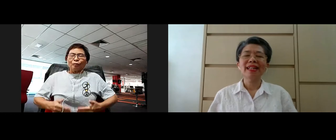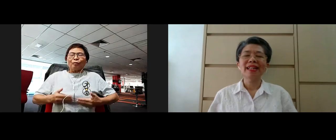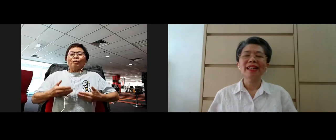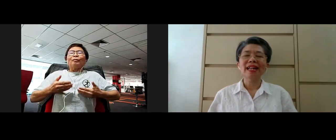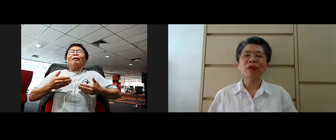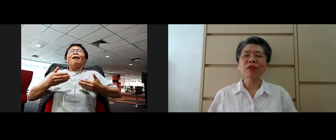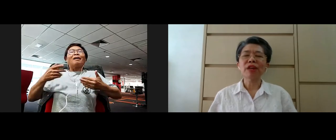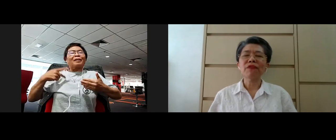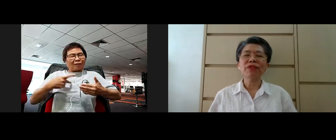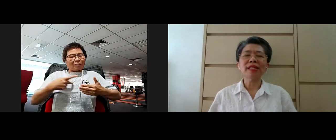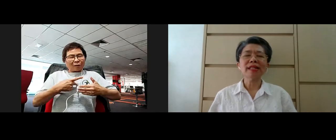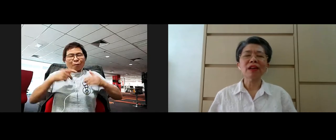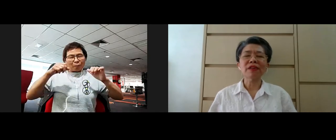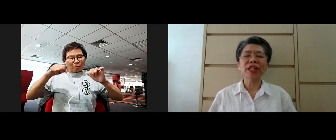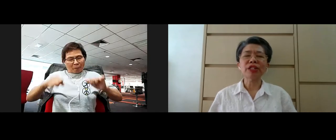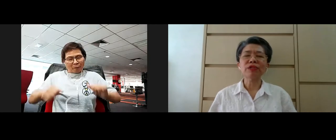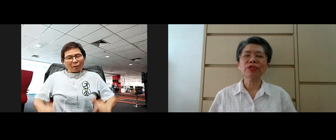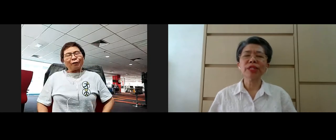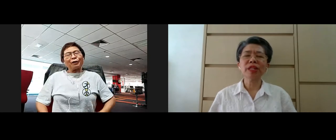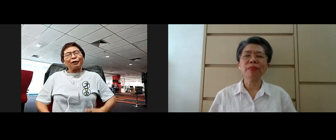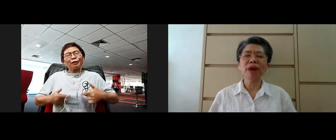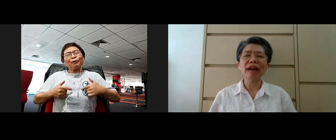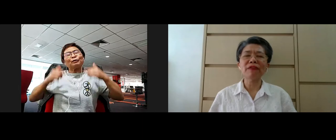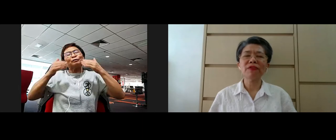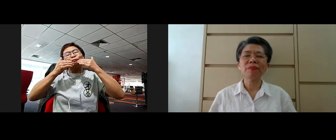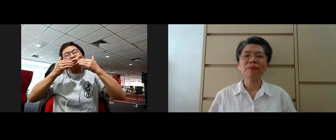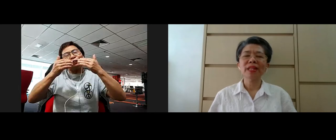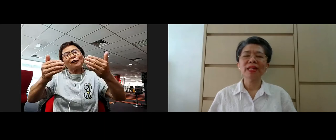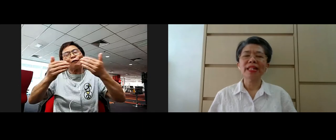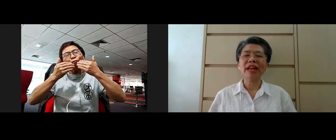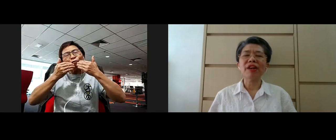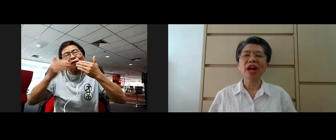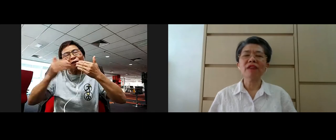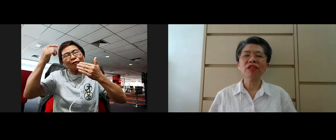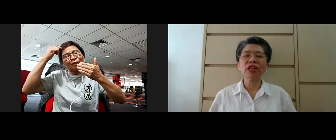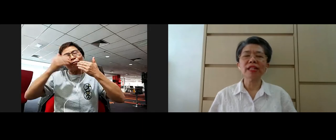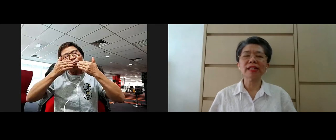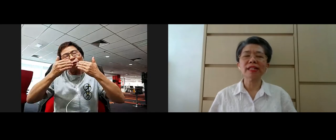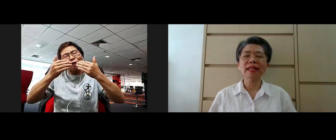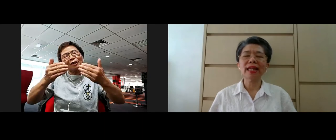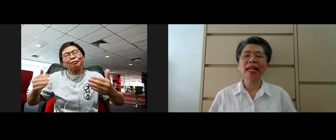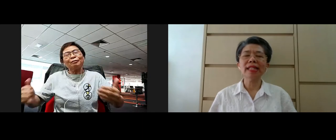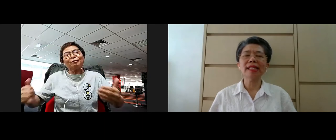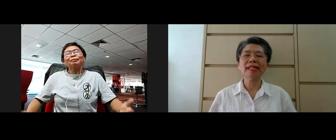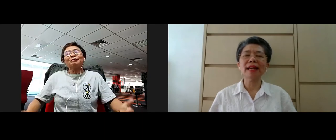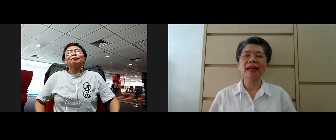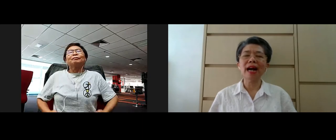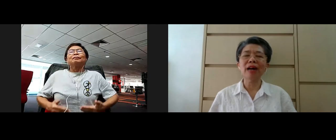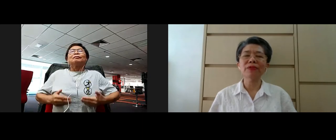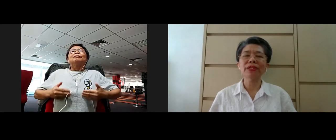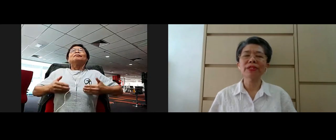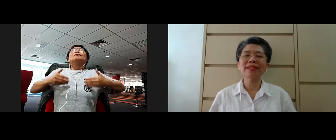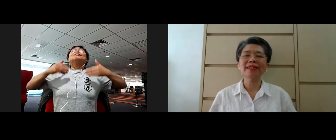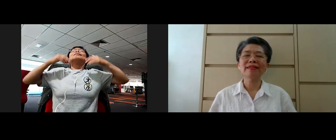Our gratefulness and gratitude towards the breath that nourish us inside